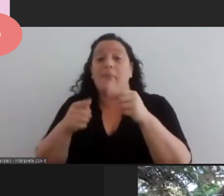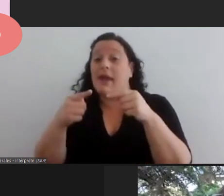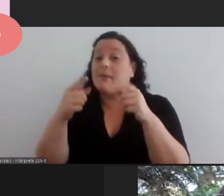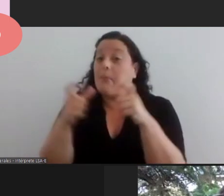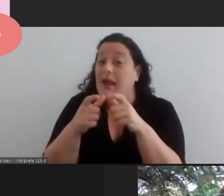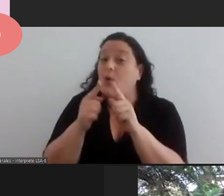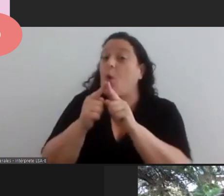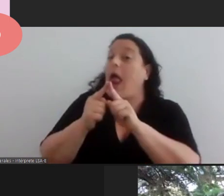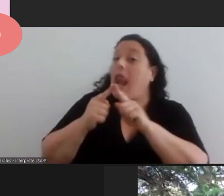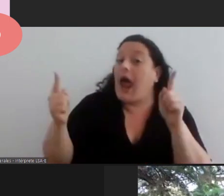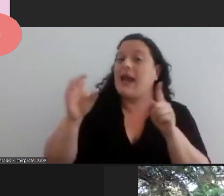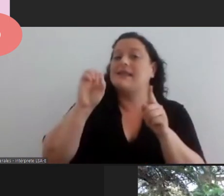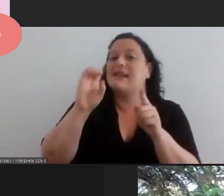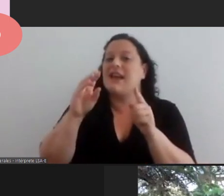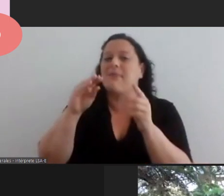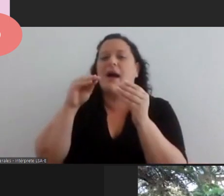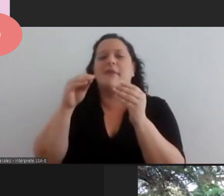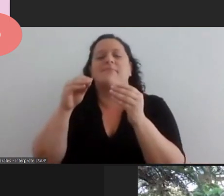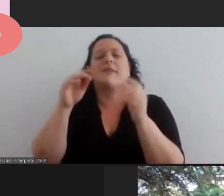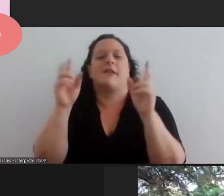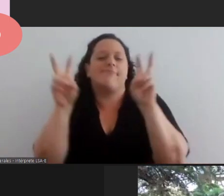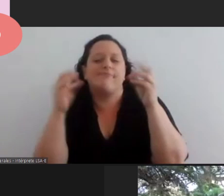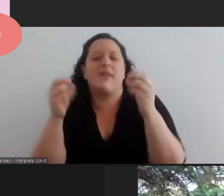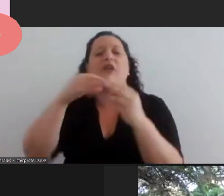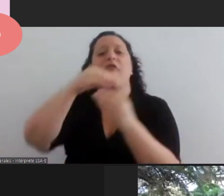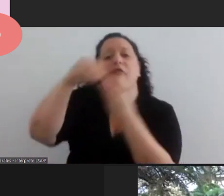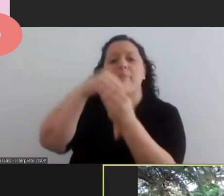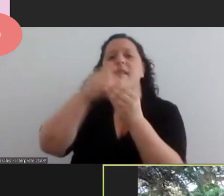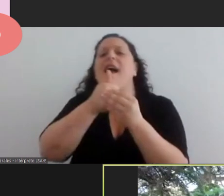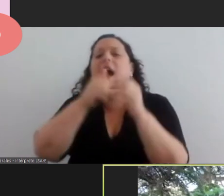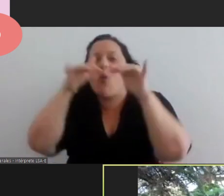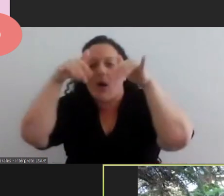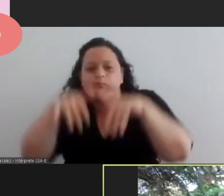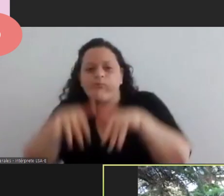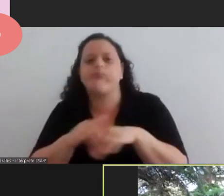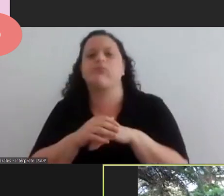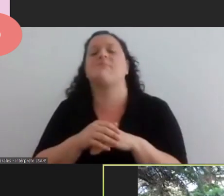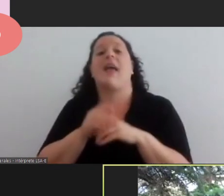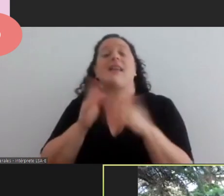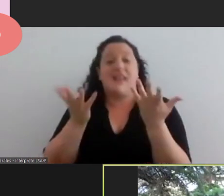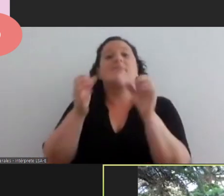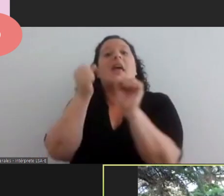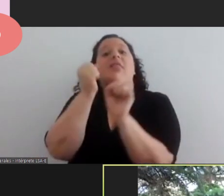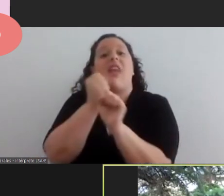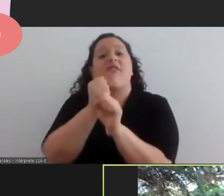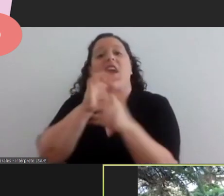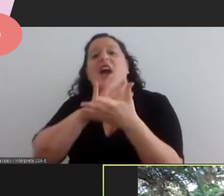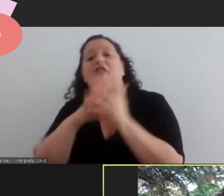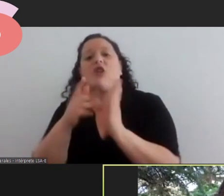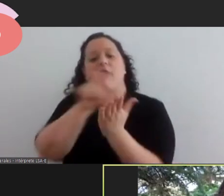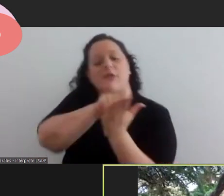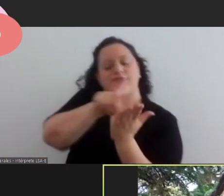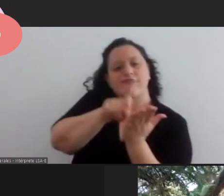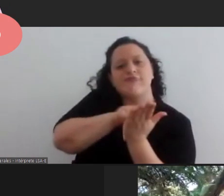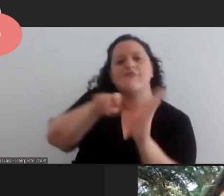3025, and the feature film, Familia Sumergida. She works as a screenwriter, teacher, and director.